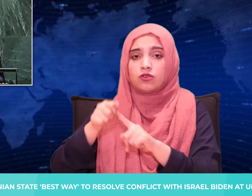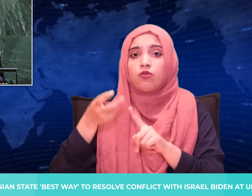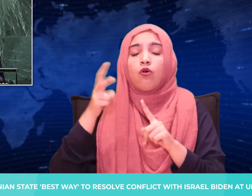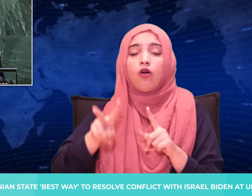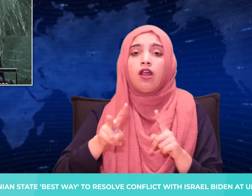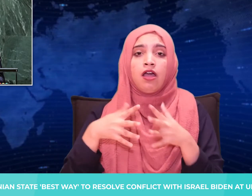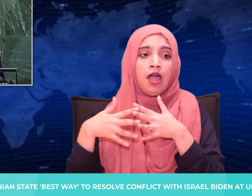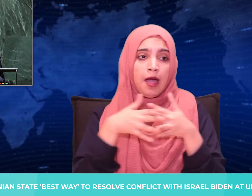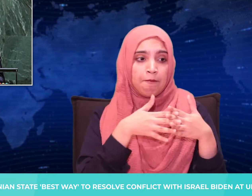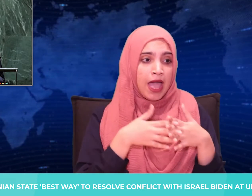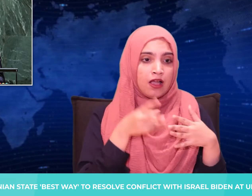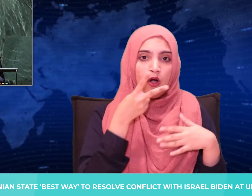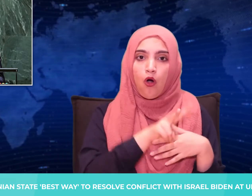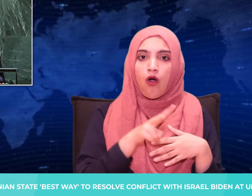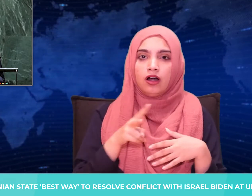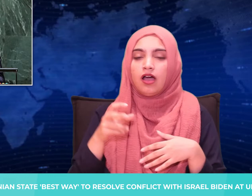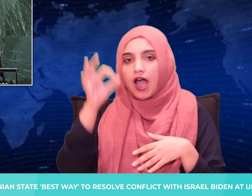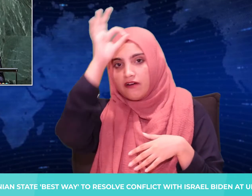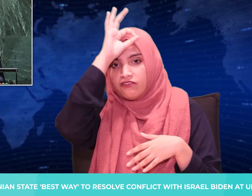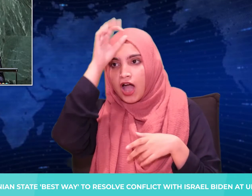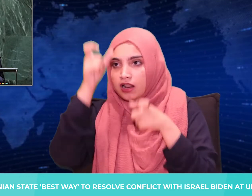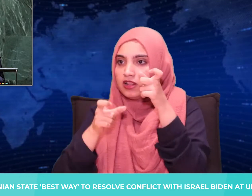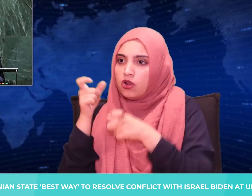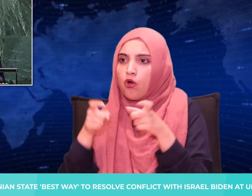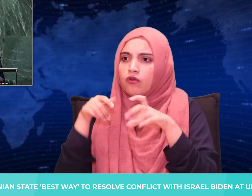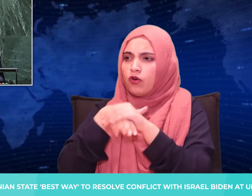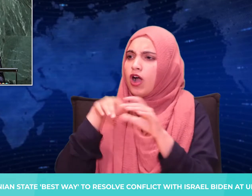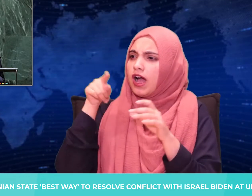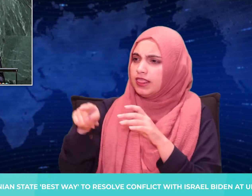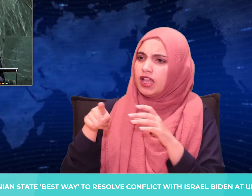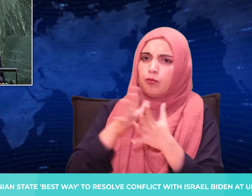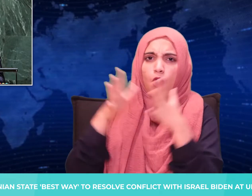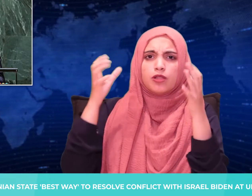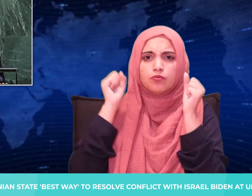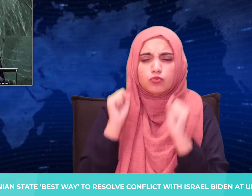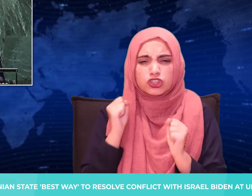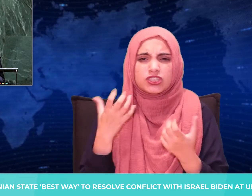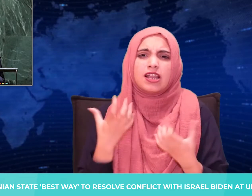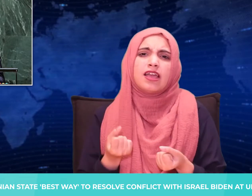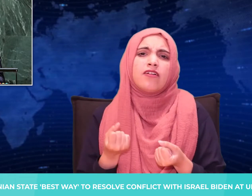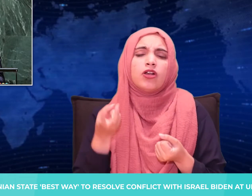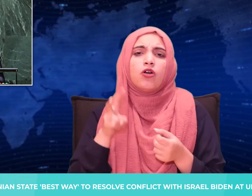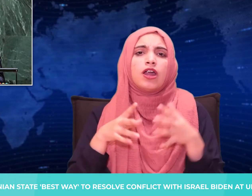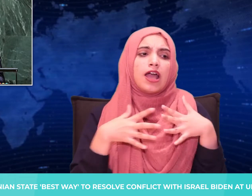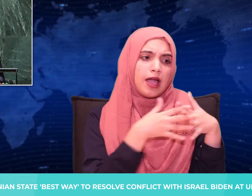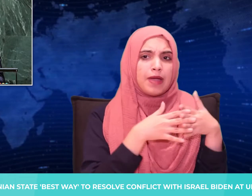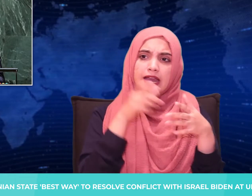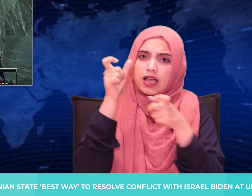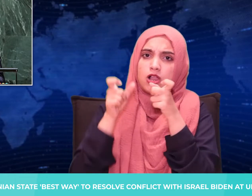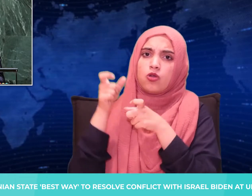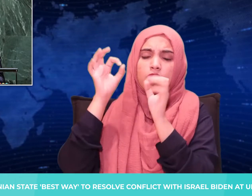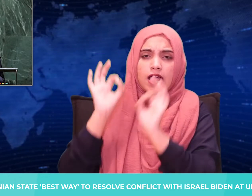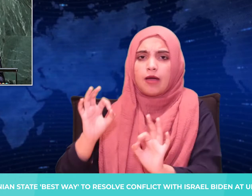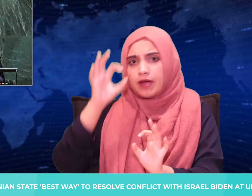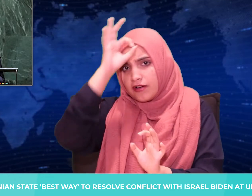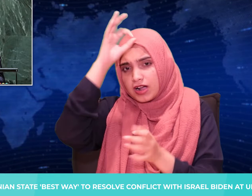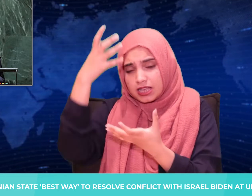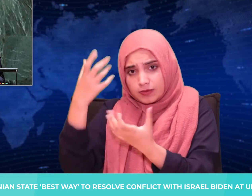from Afghanistan that left some Americans and Afghan allies still in that country and struggling to get out.